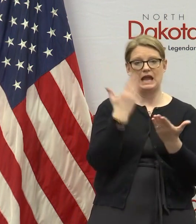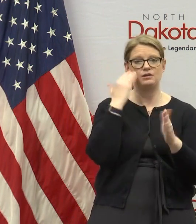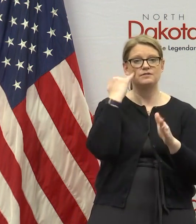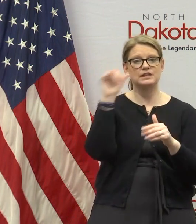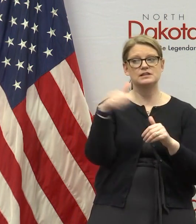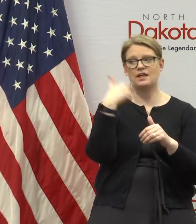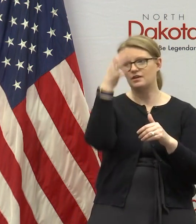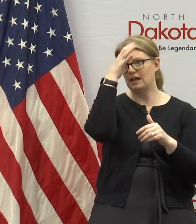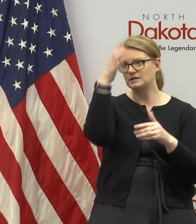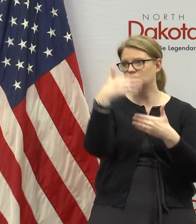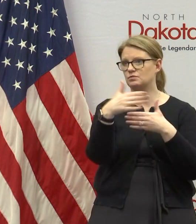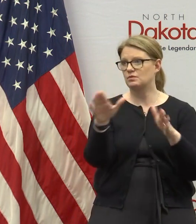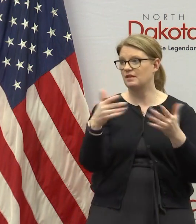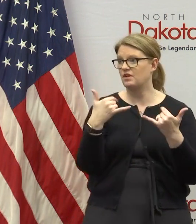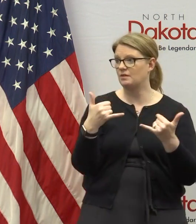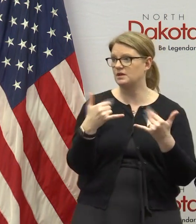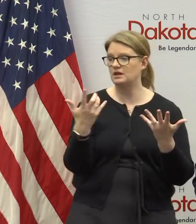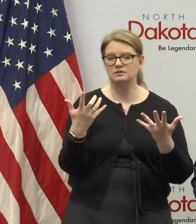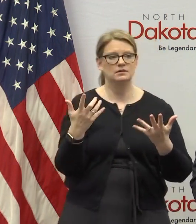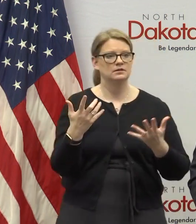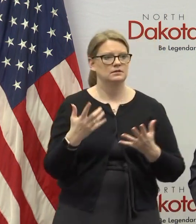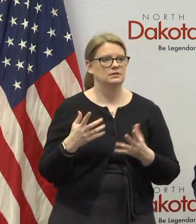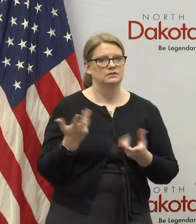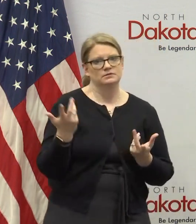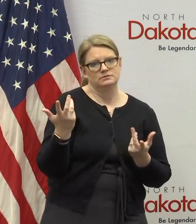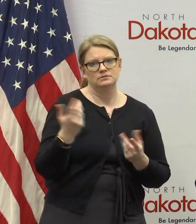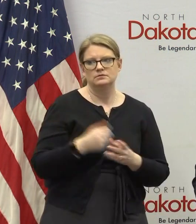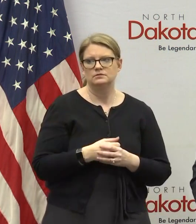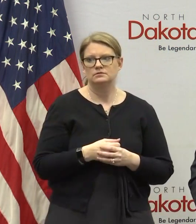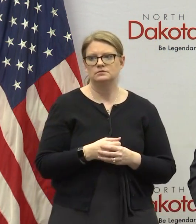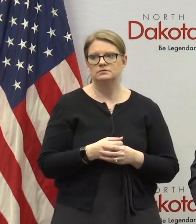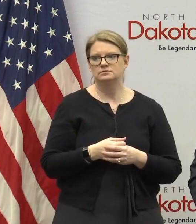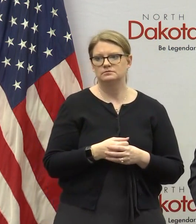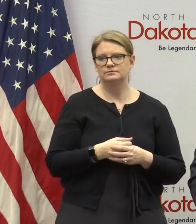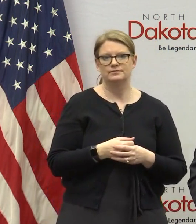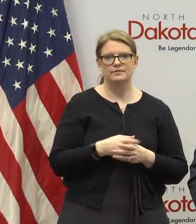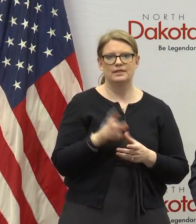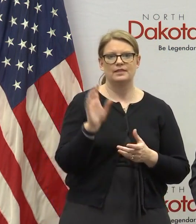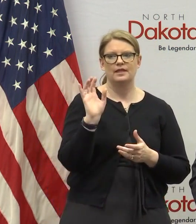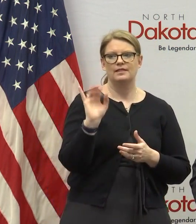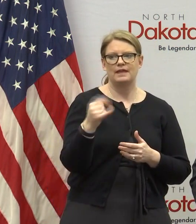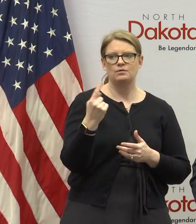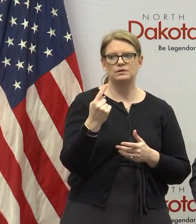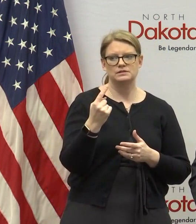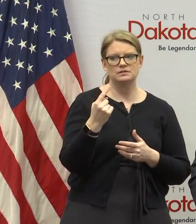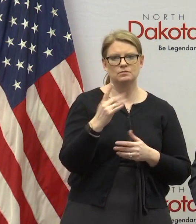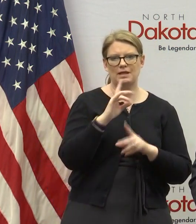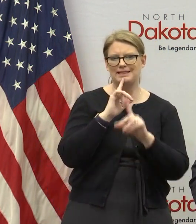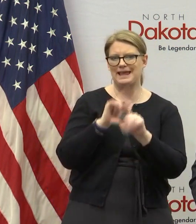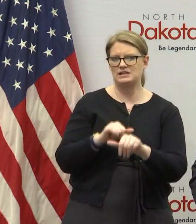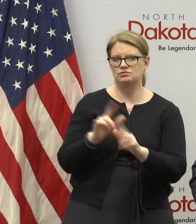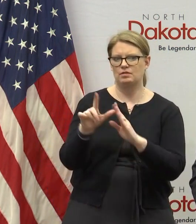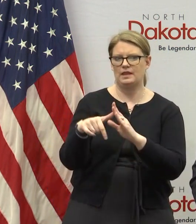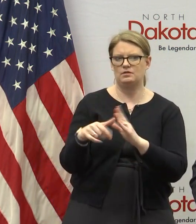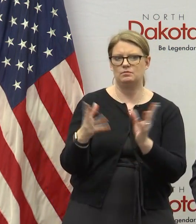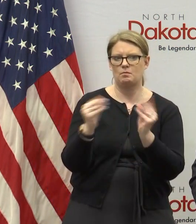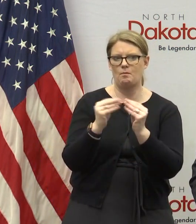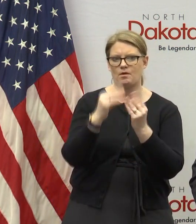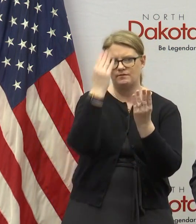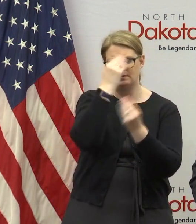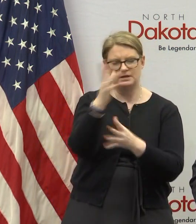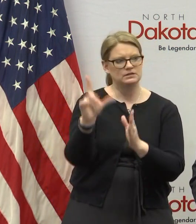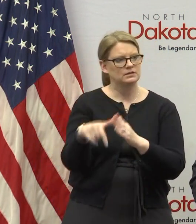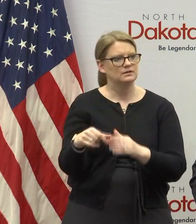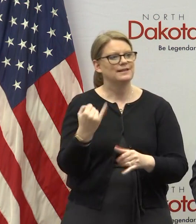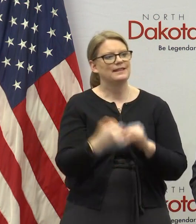experts in the room that have an update on that or not we'll just take that one as a uh we'll take that one as they get back to you with more information last